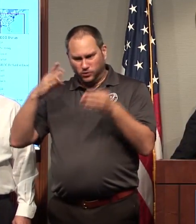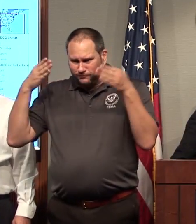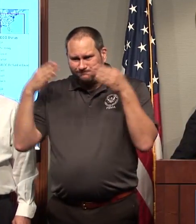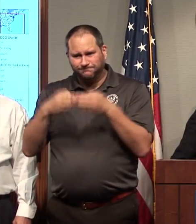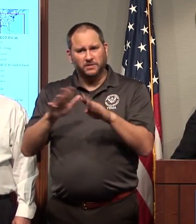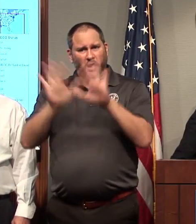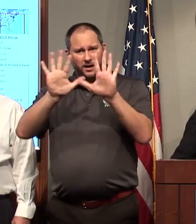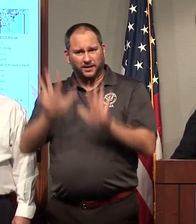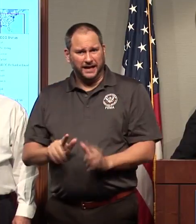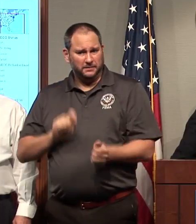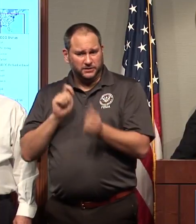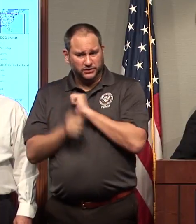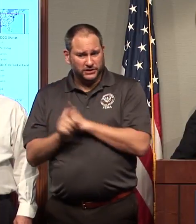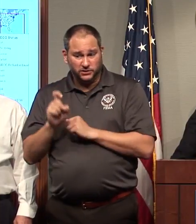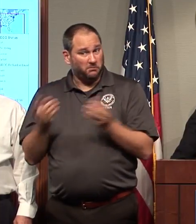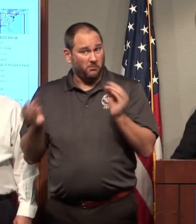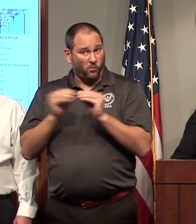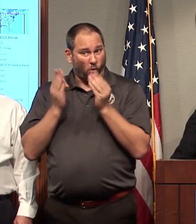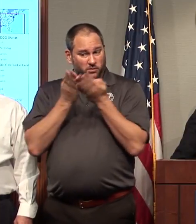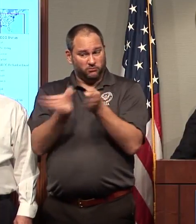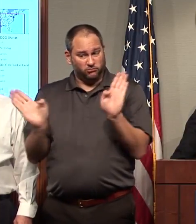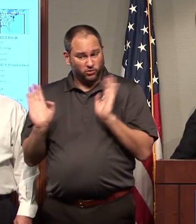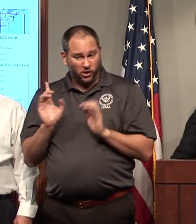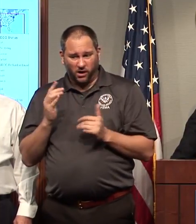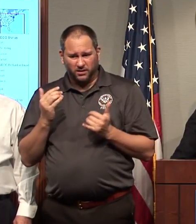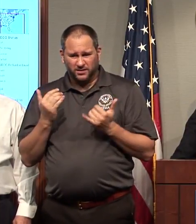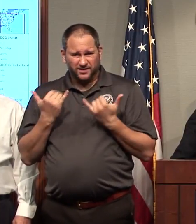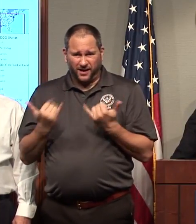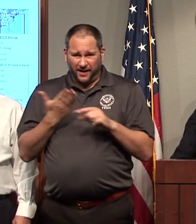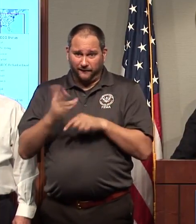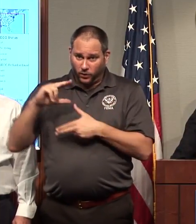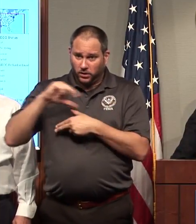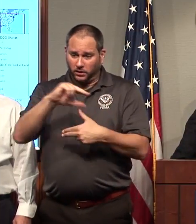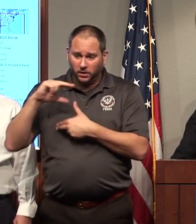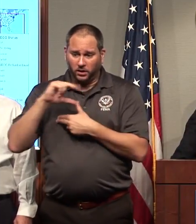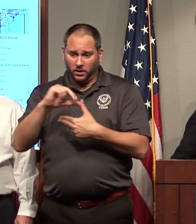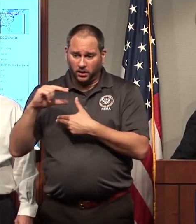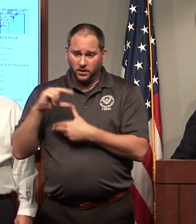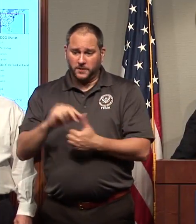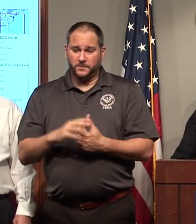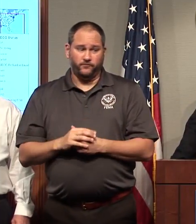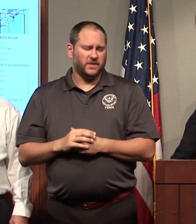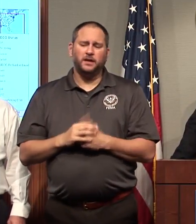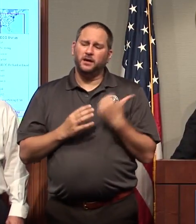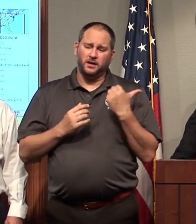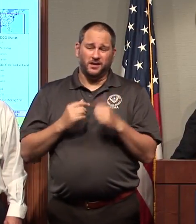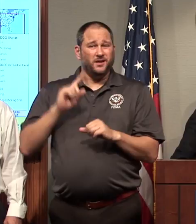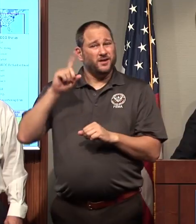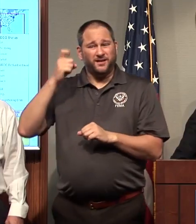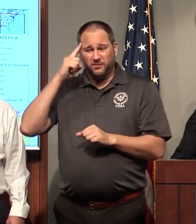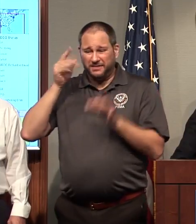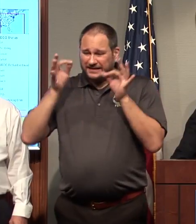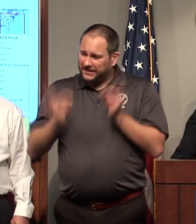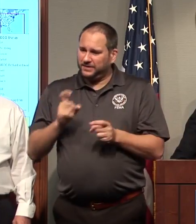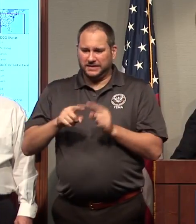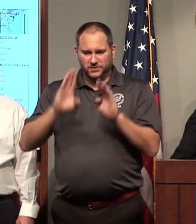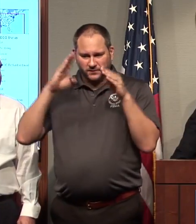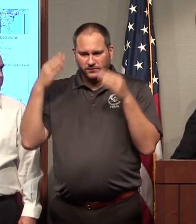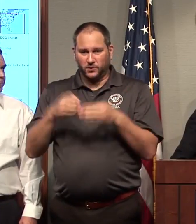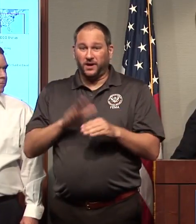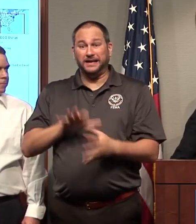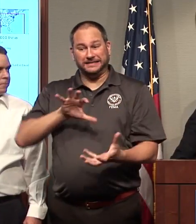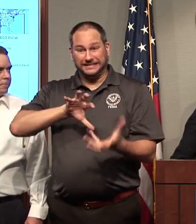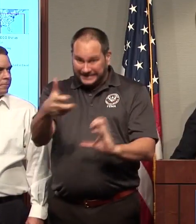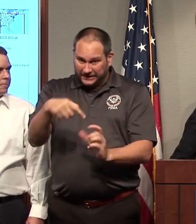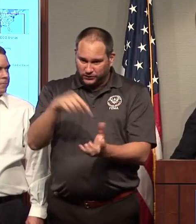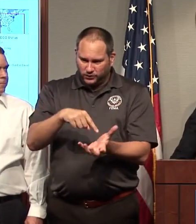in a broader way at this point following these storms? I think the government needs to definitely focus on disaster resiliency